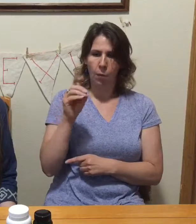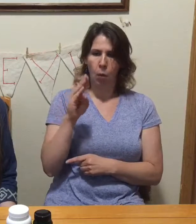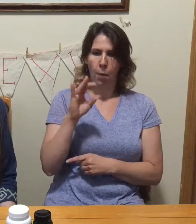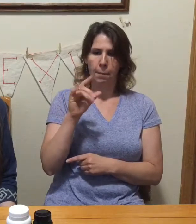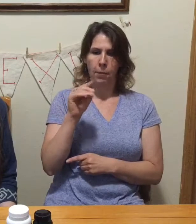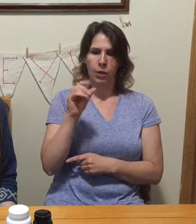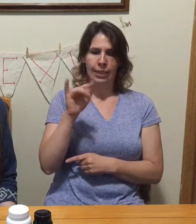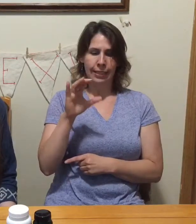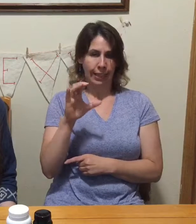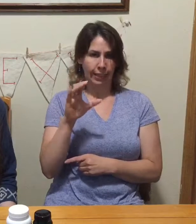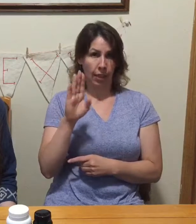system.